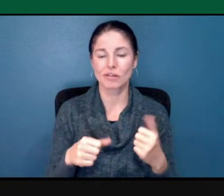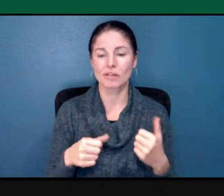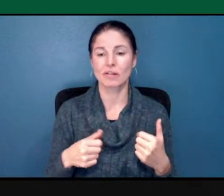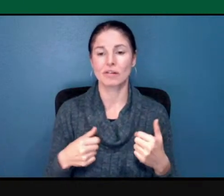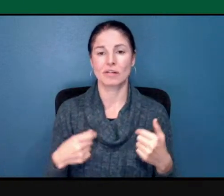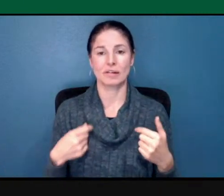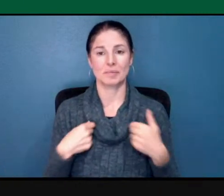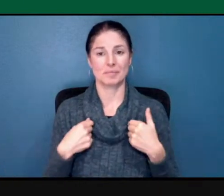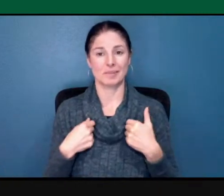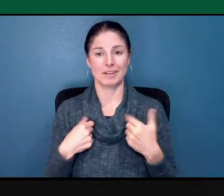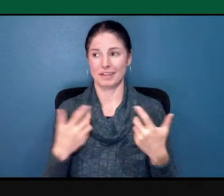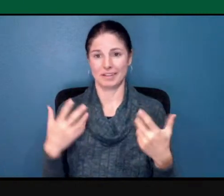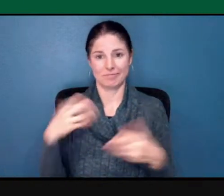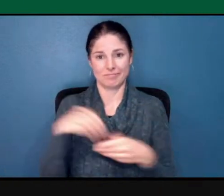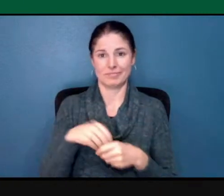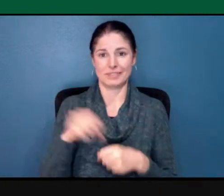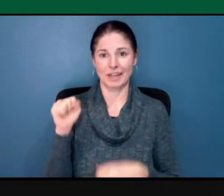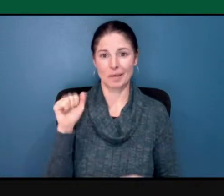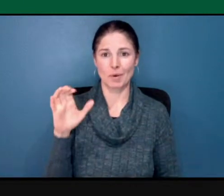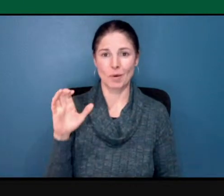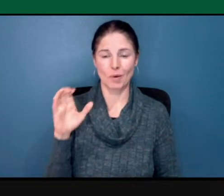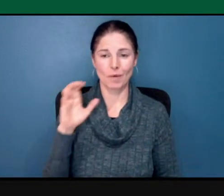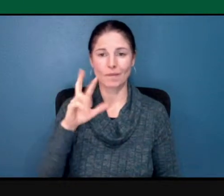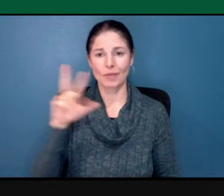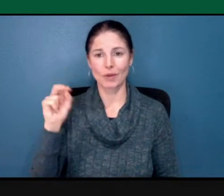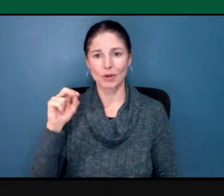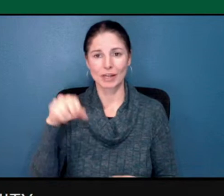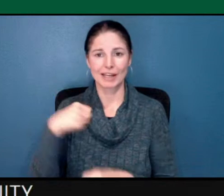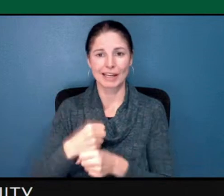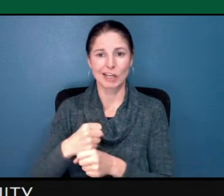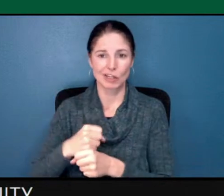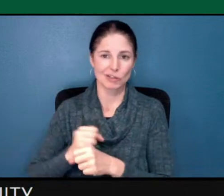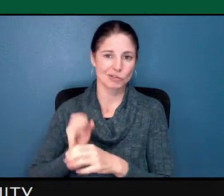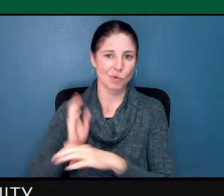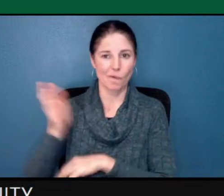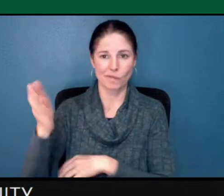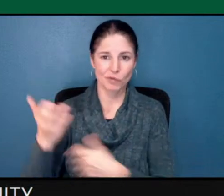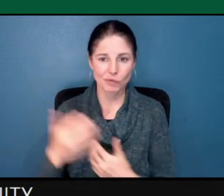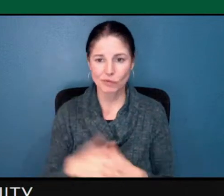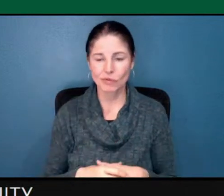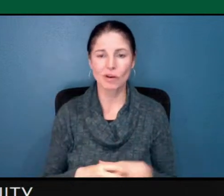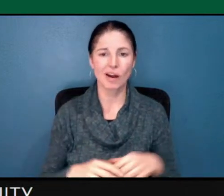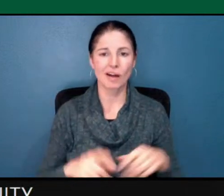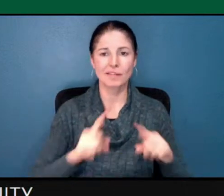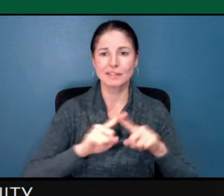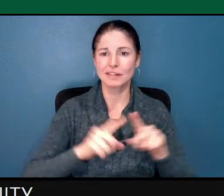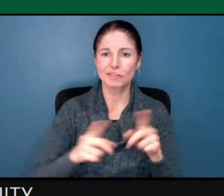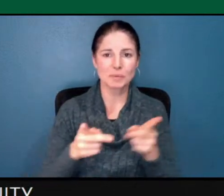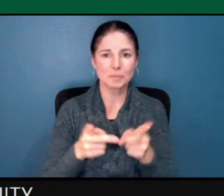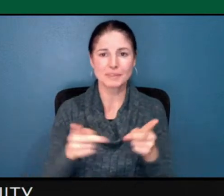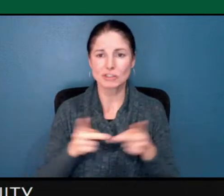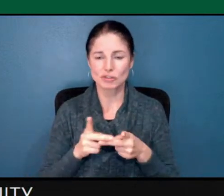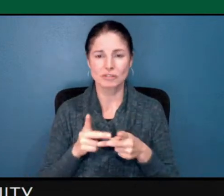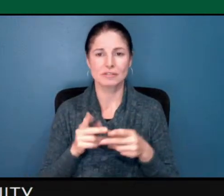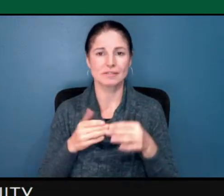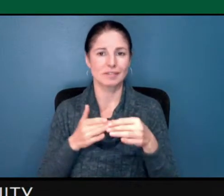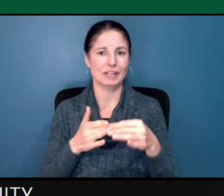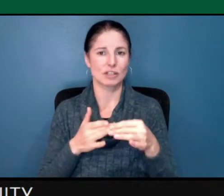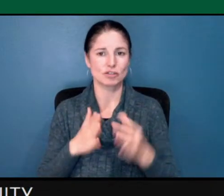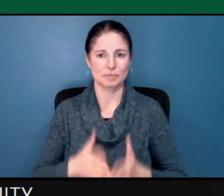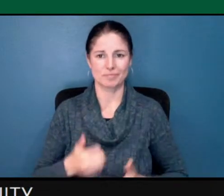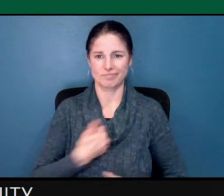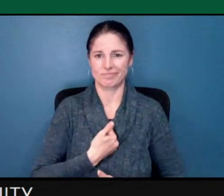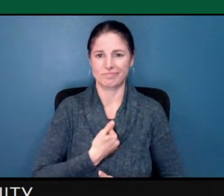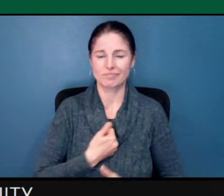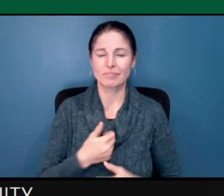this community in various titled and untitled positions of leadership, we